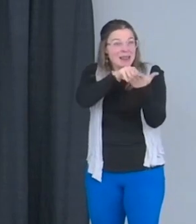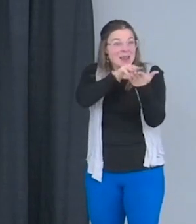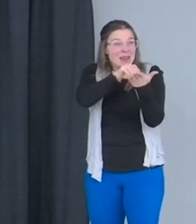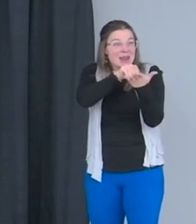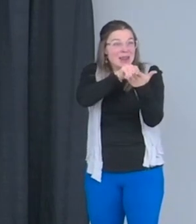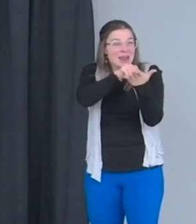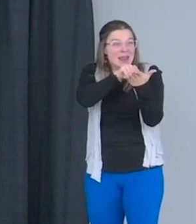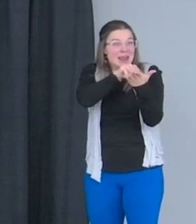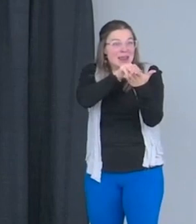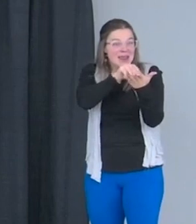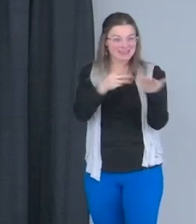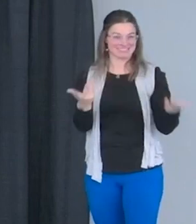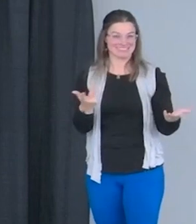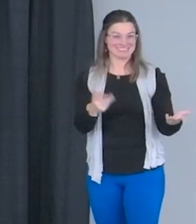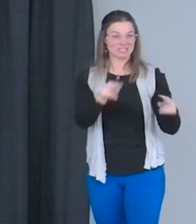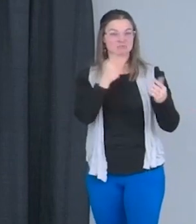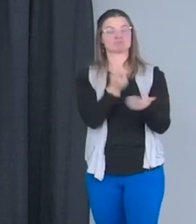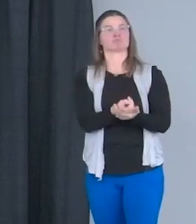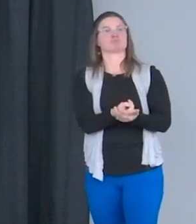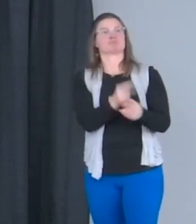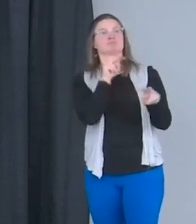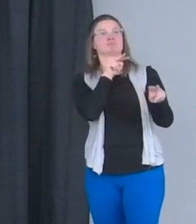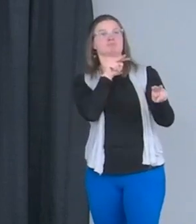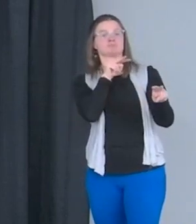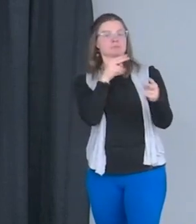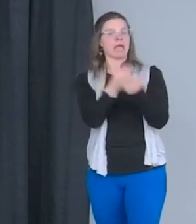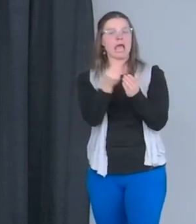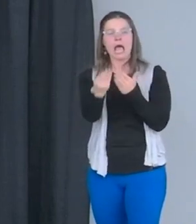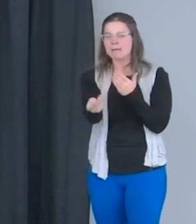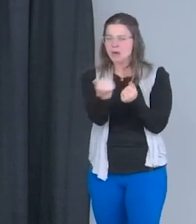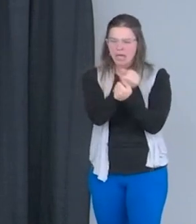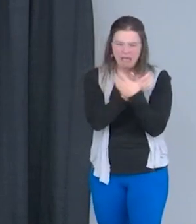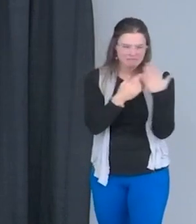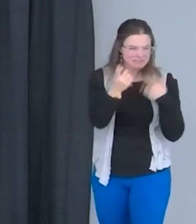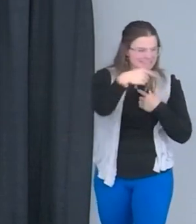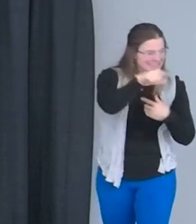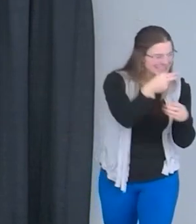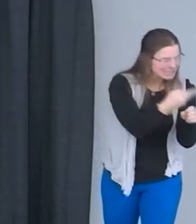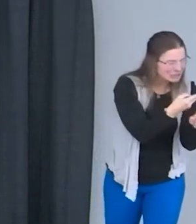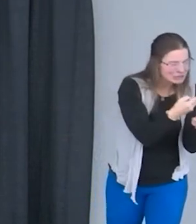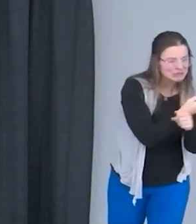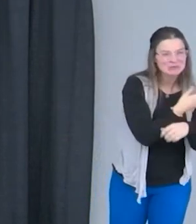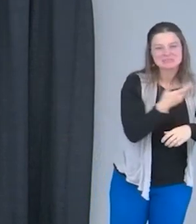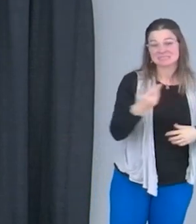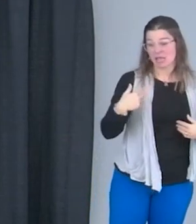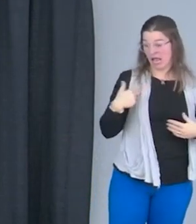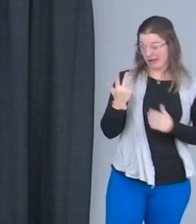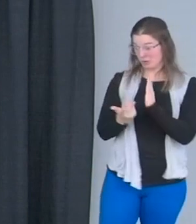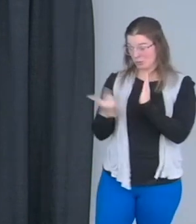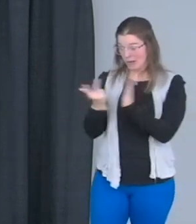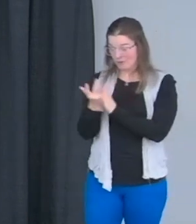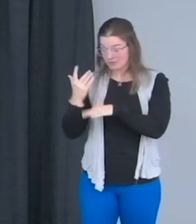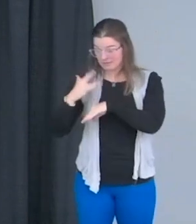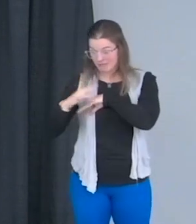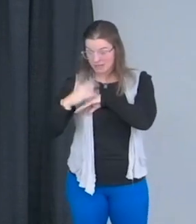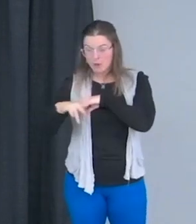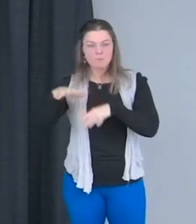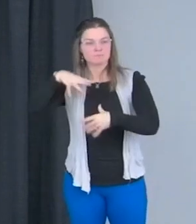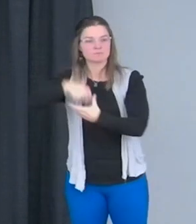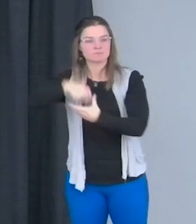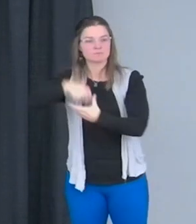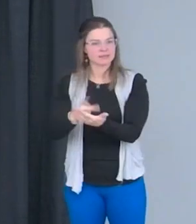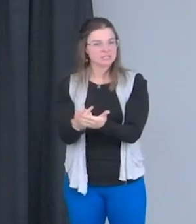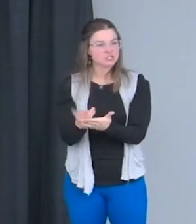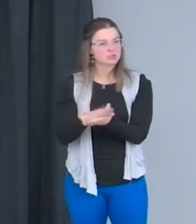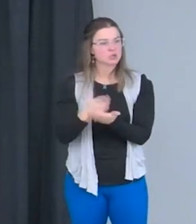bed every day and I just watched it. I bought all the utensils they used. And then when I had three hours, I would go in the kitchen, I would cook.